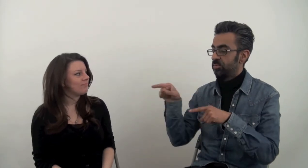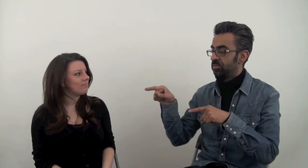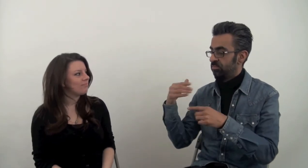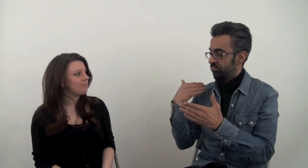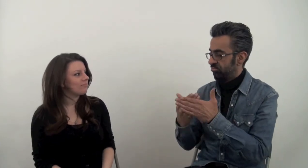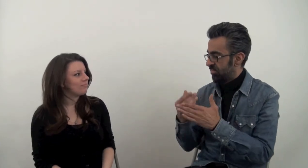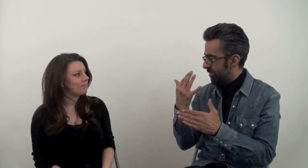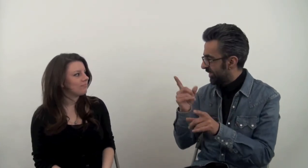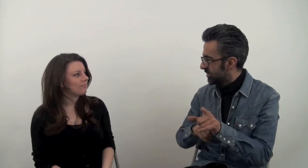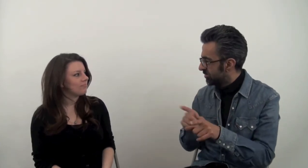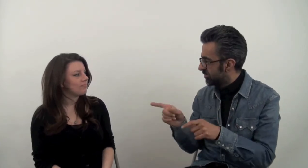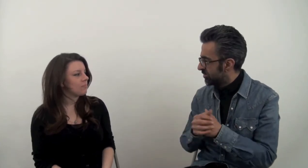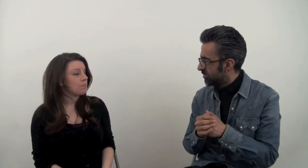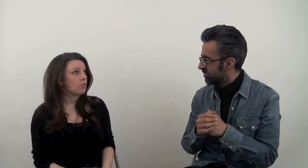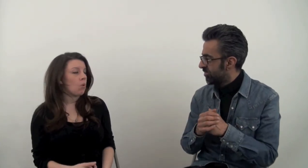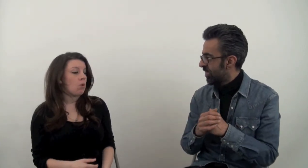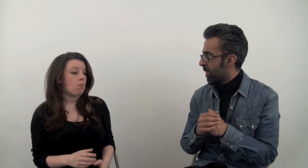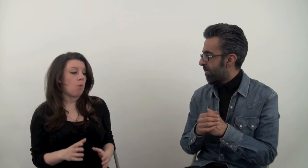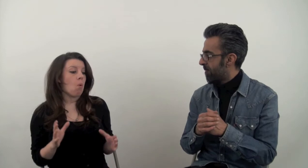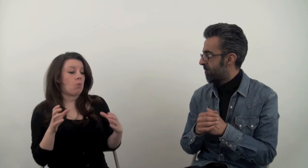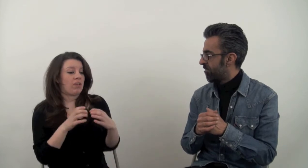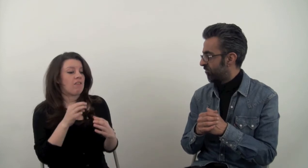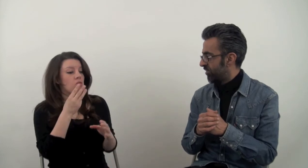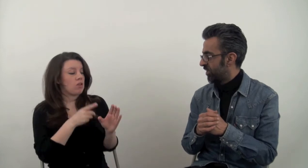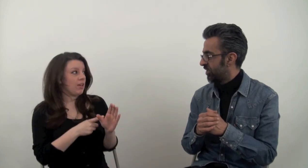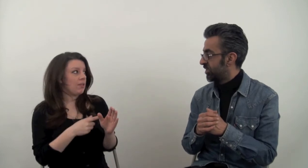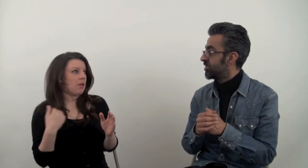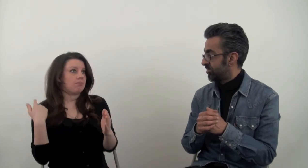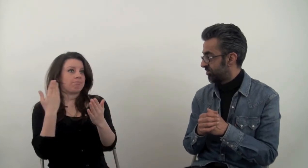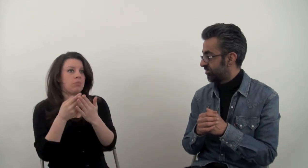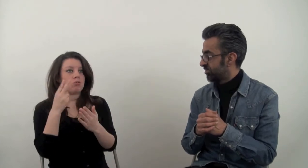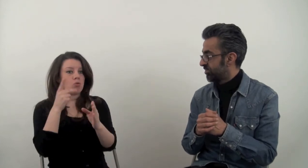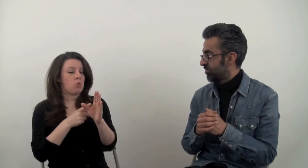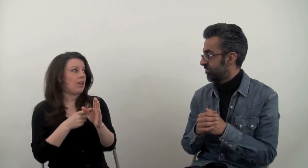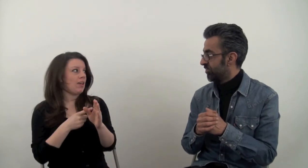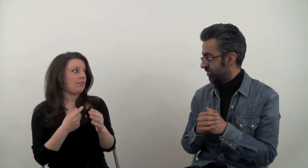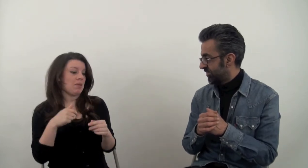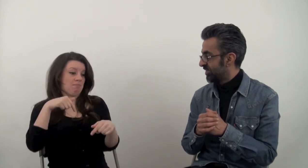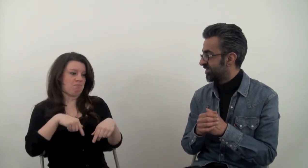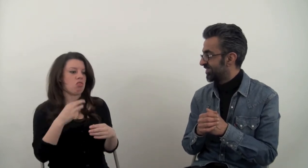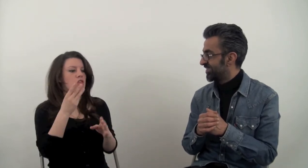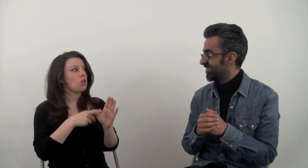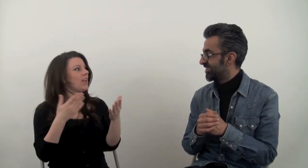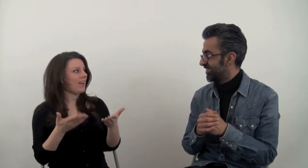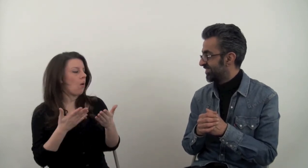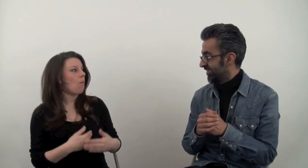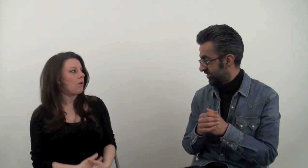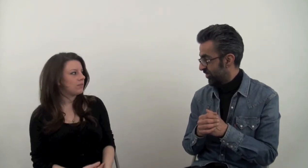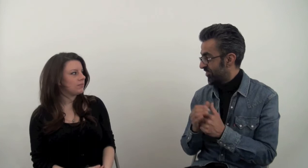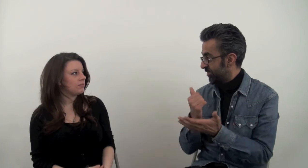So your course, how many years? Well, all together, it's three years and I've done two years so far and this is my third year at the